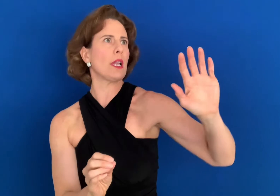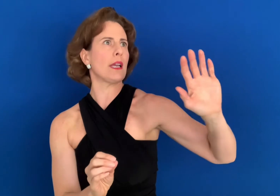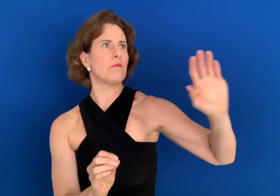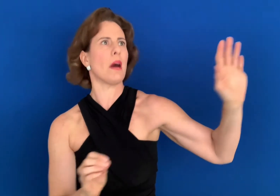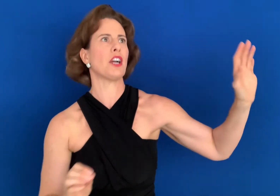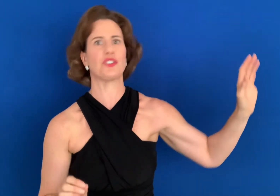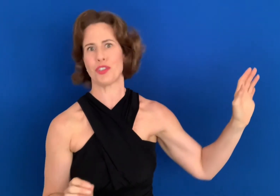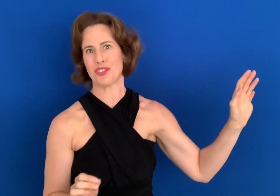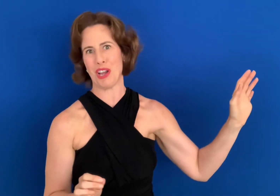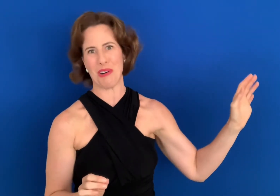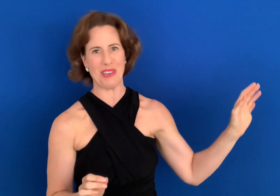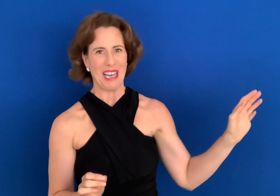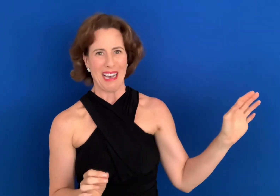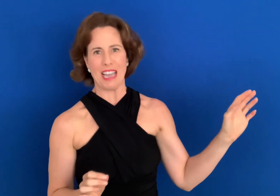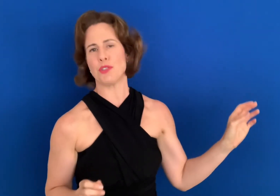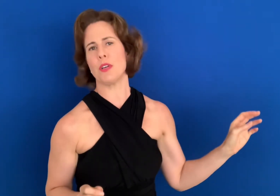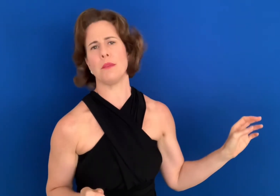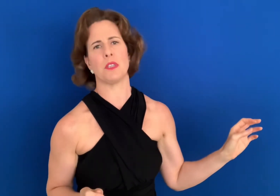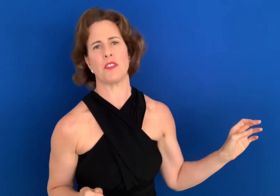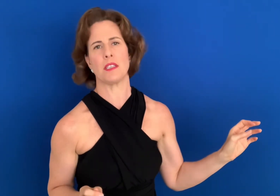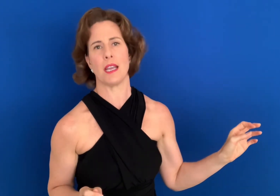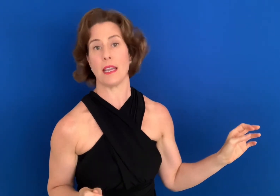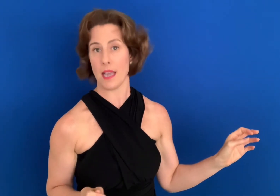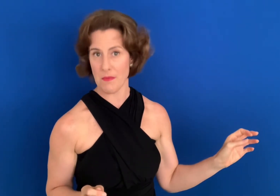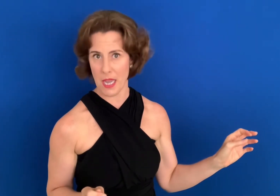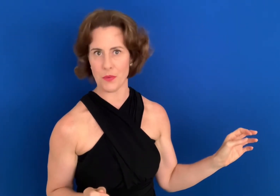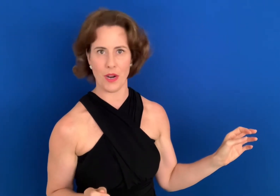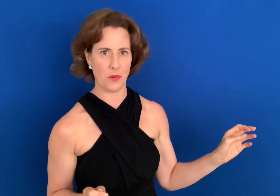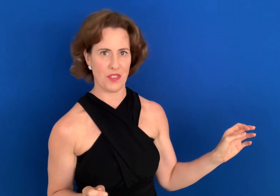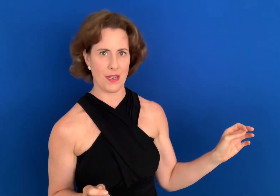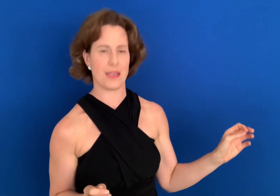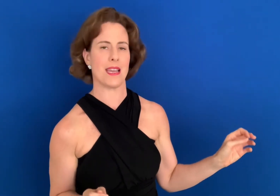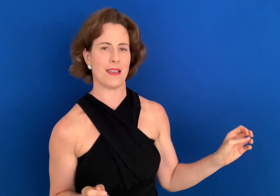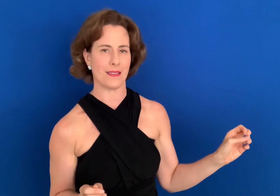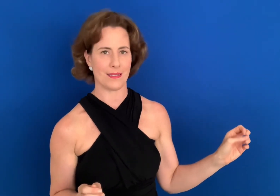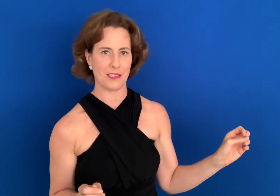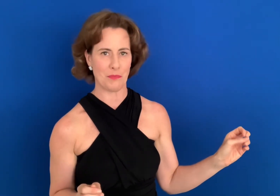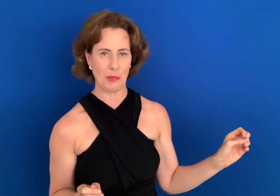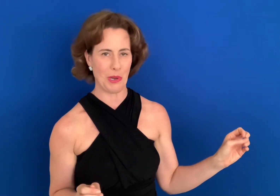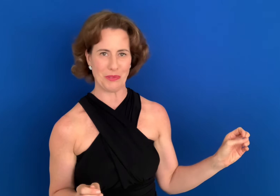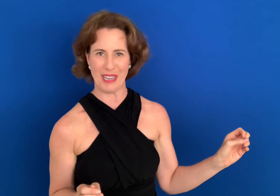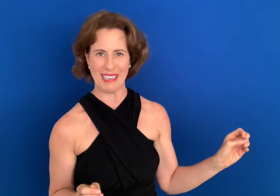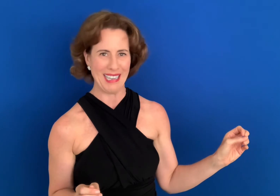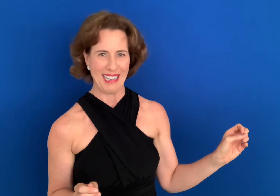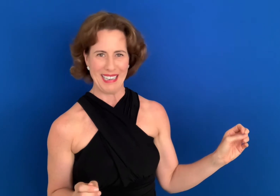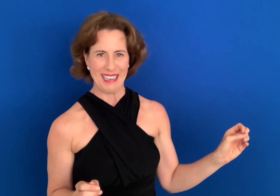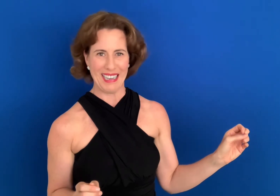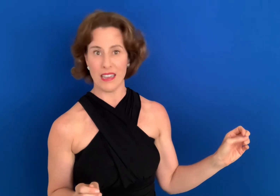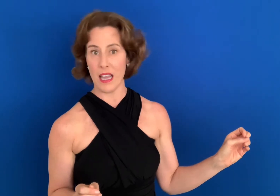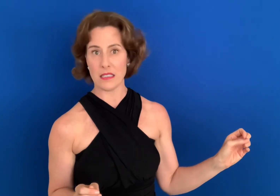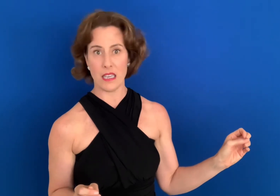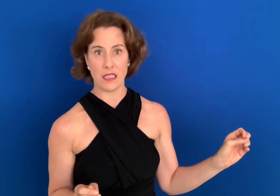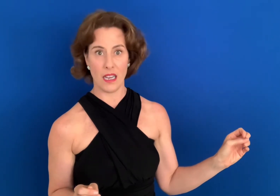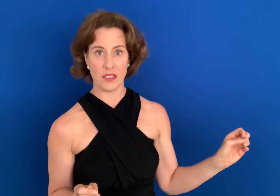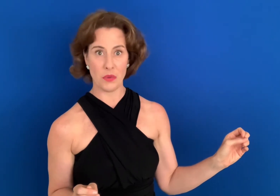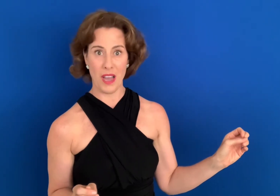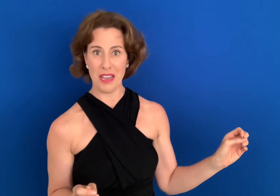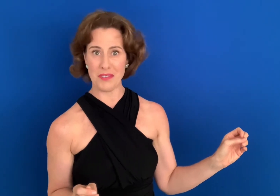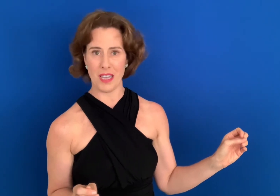Marsh show, I dreamed of the day that I might work with the King of Broadway. At last, the day has arrived, and